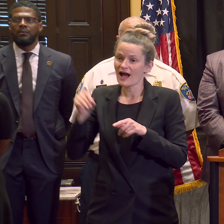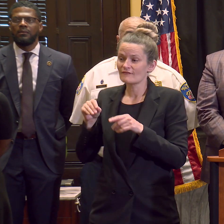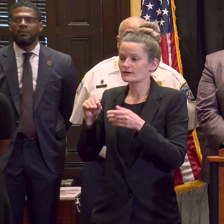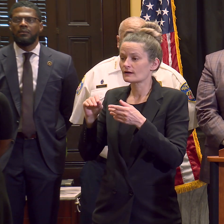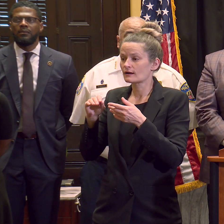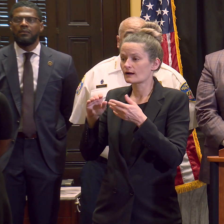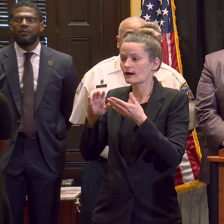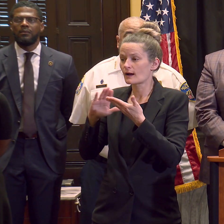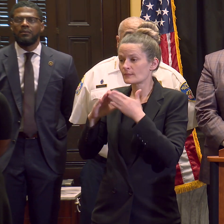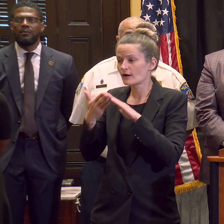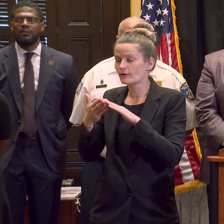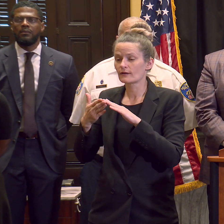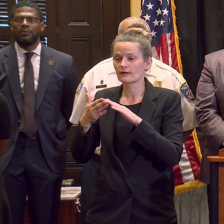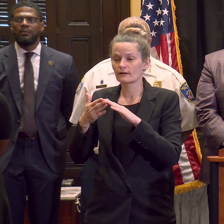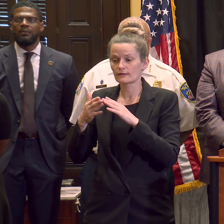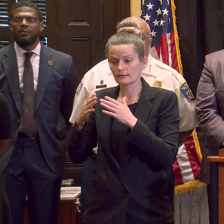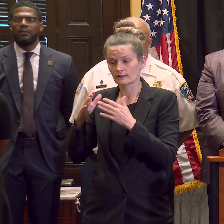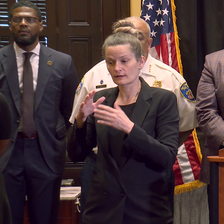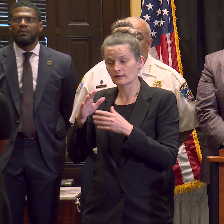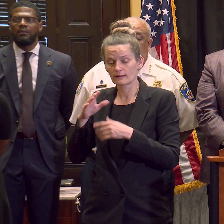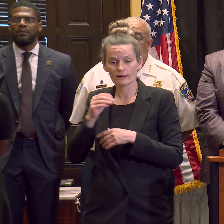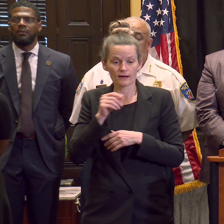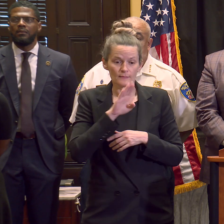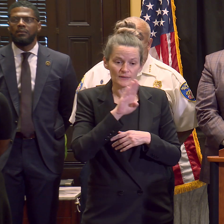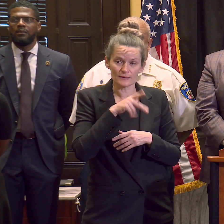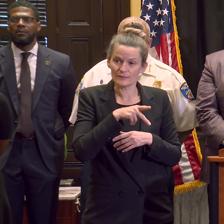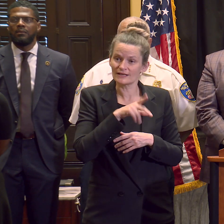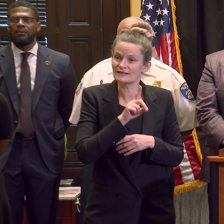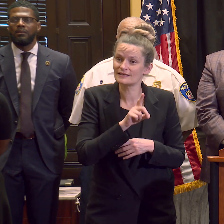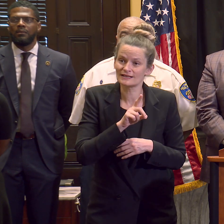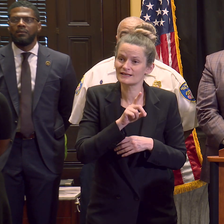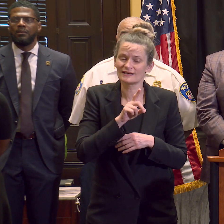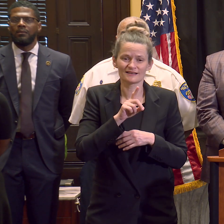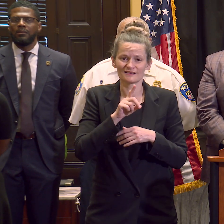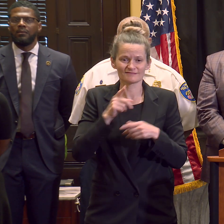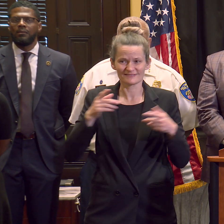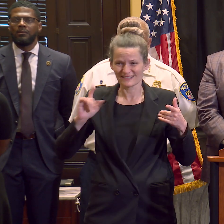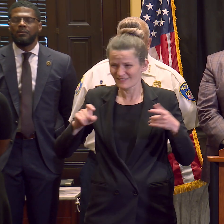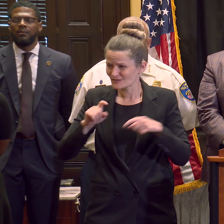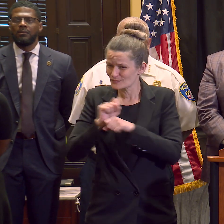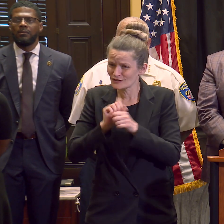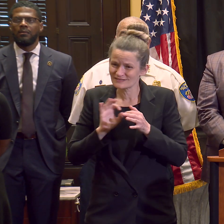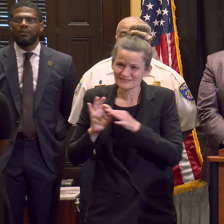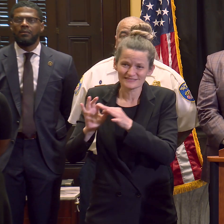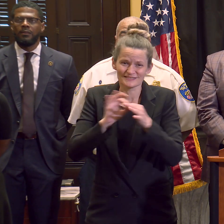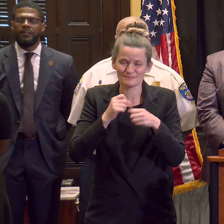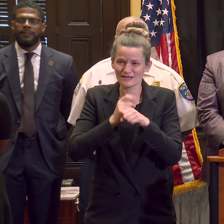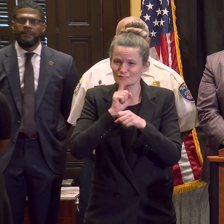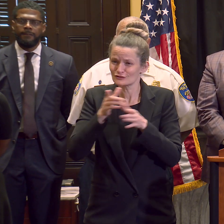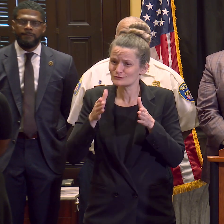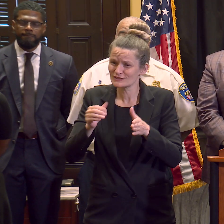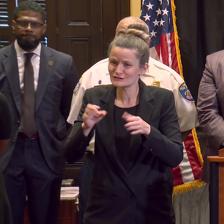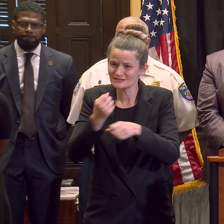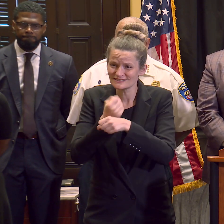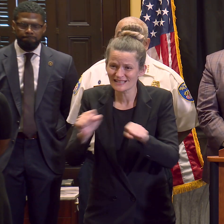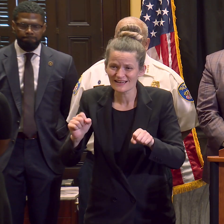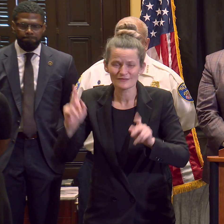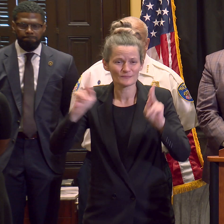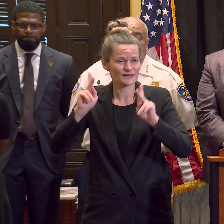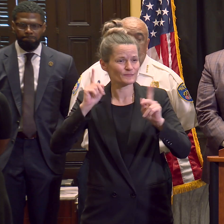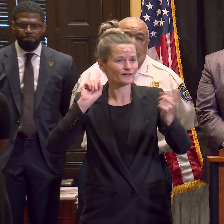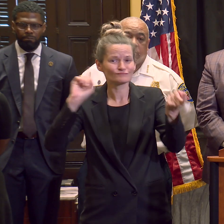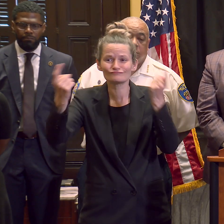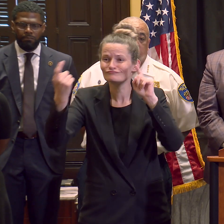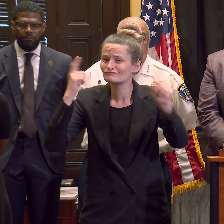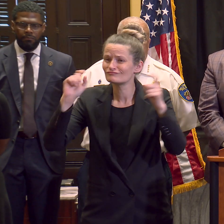those corners and everyone there and motorists safe. We have been and will continue to enforce the laws.